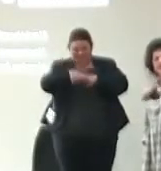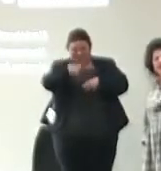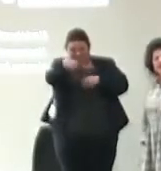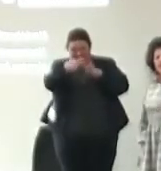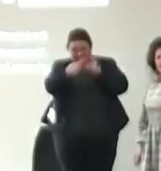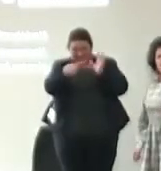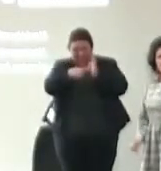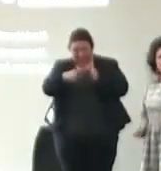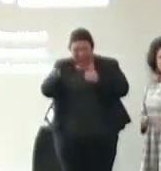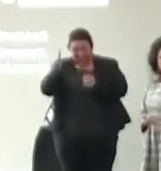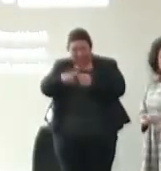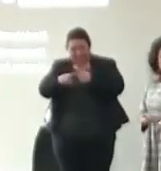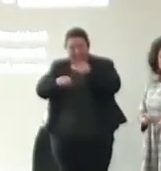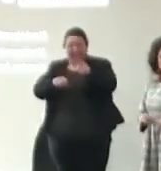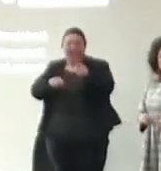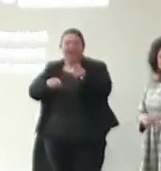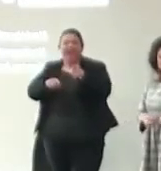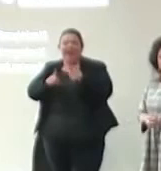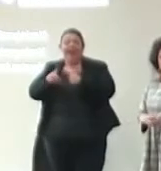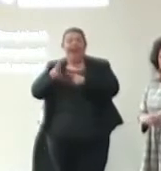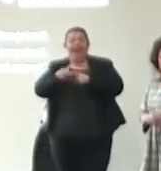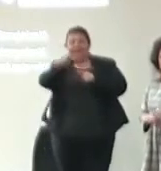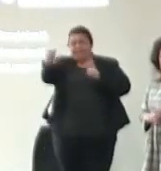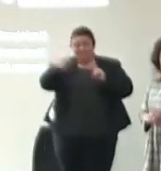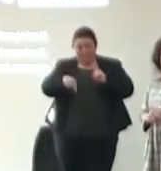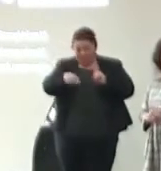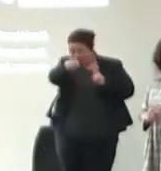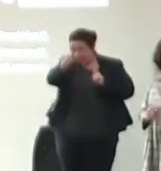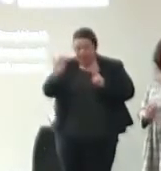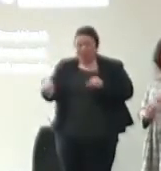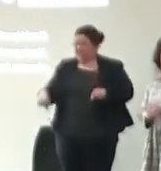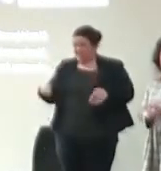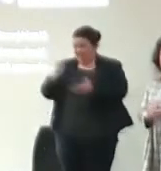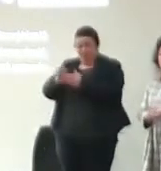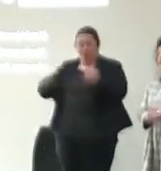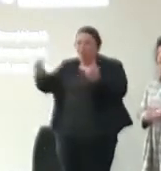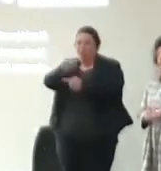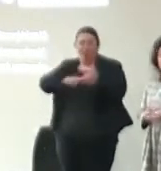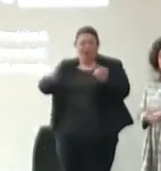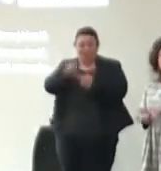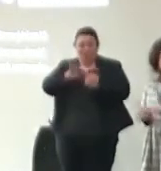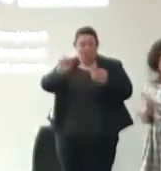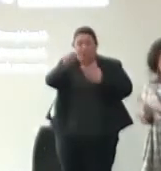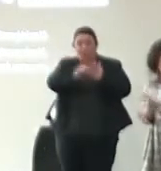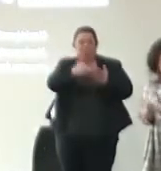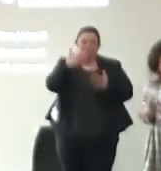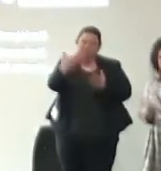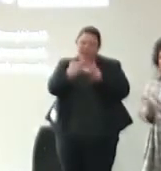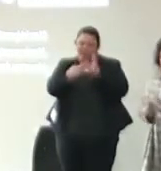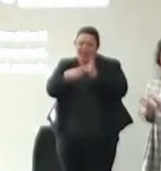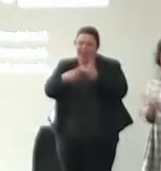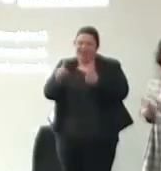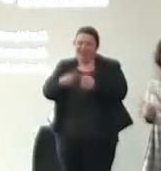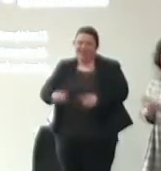katie there without whom there would be certainly no conference and um without katie there would have been no program either so let's